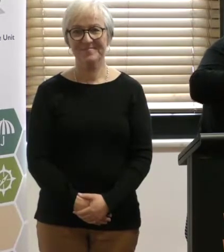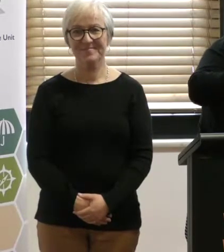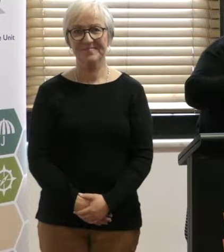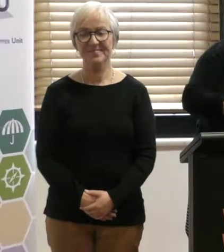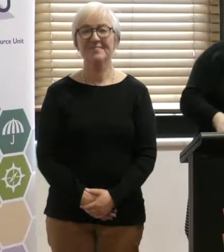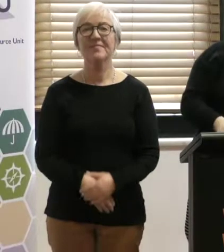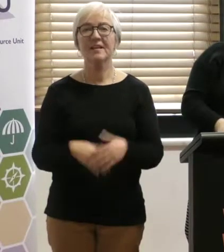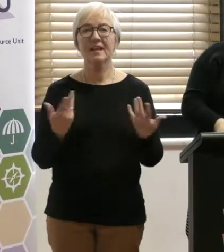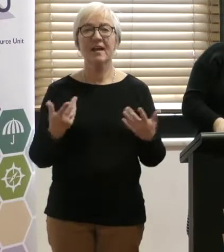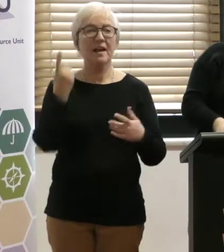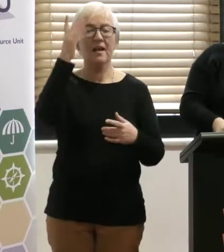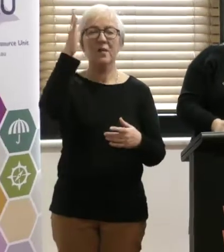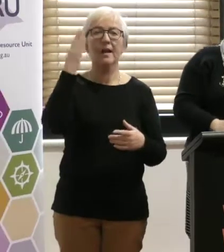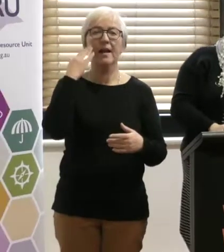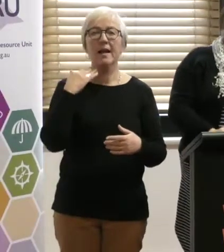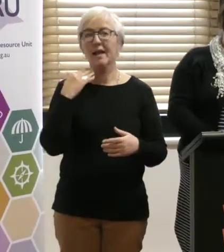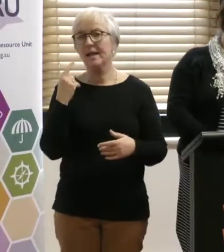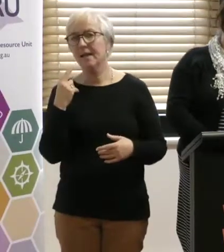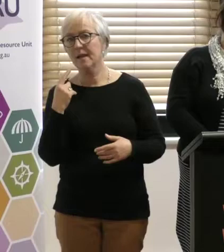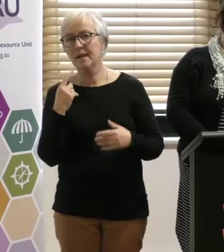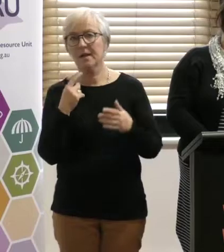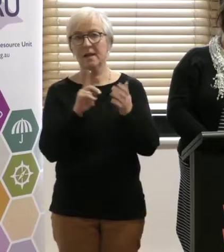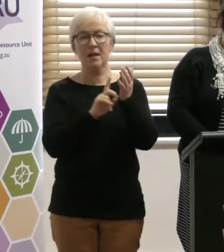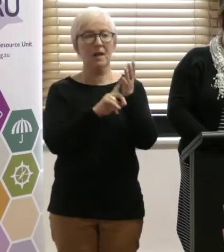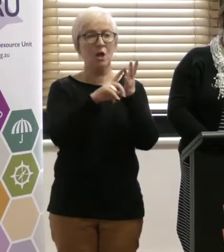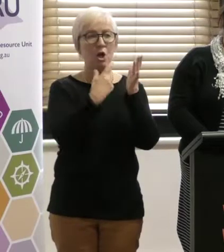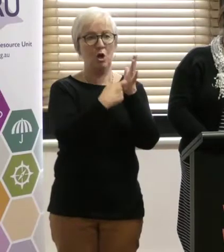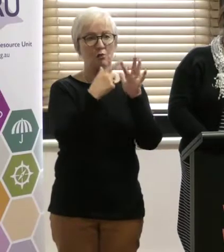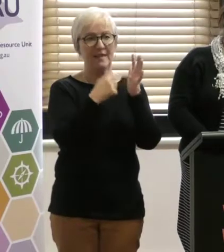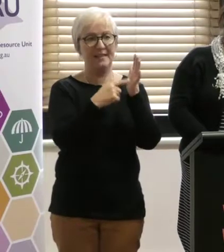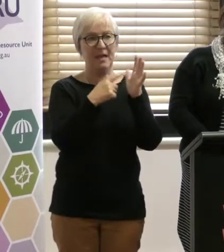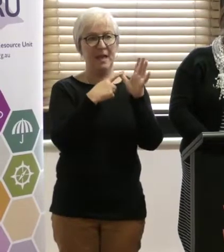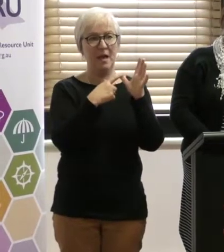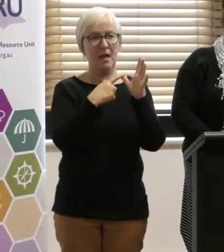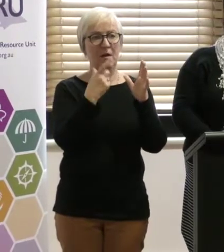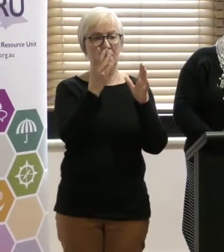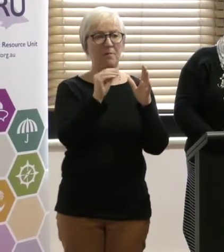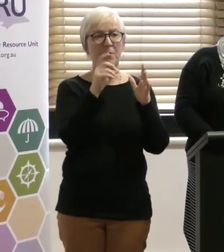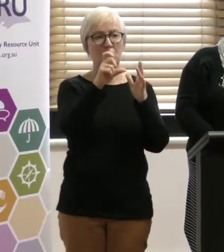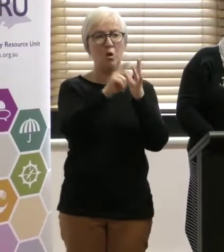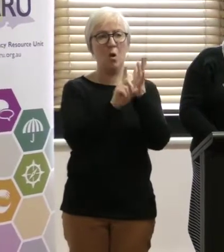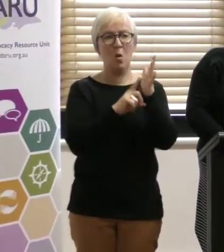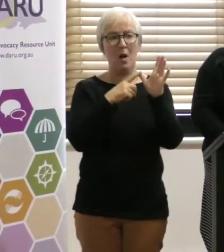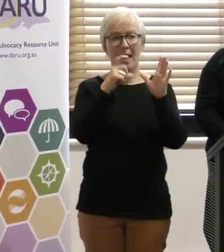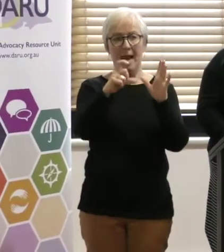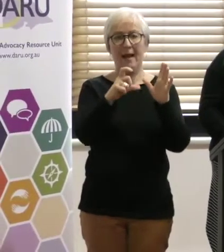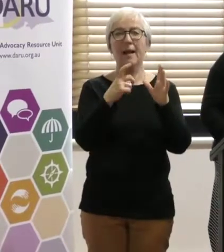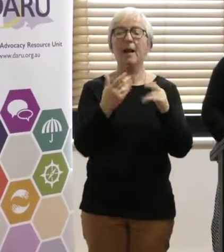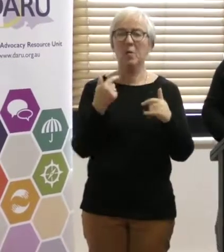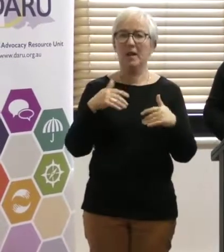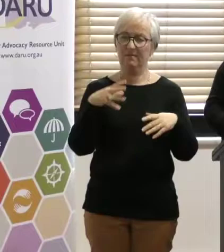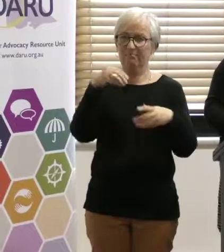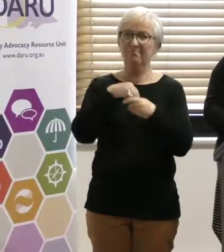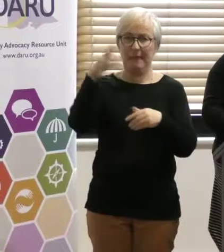I was just, I'm Loretta Roberts, we're from Chorus in Colac, so we fit into that regional